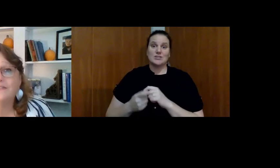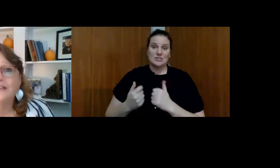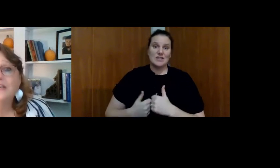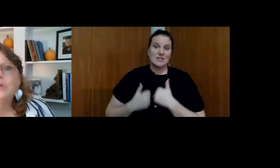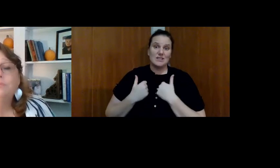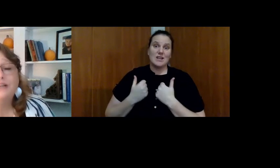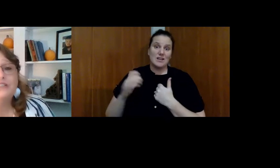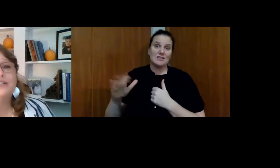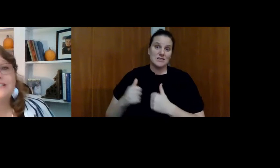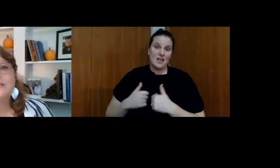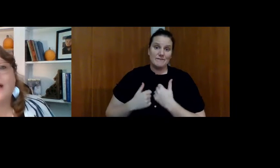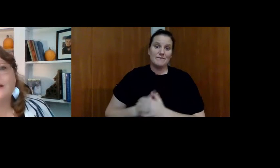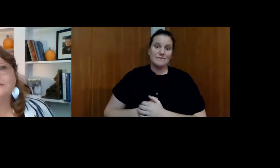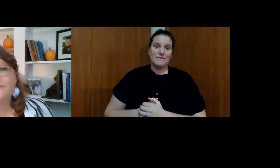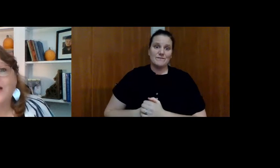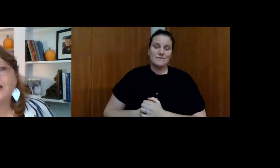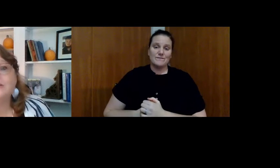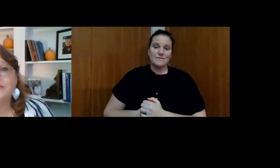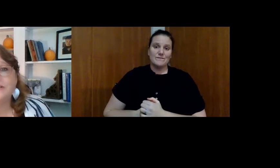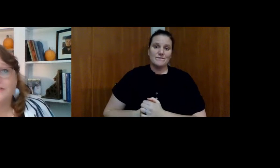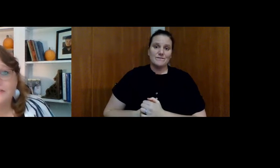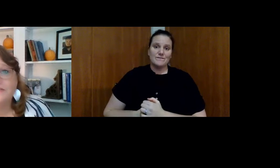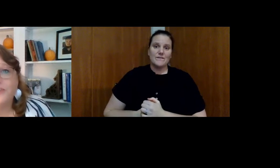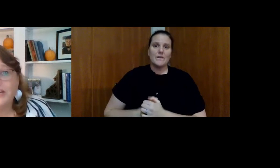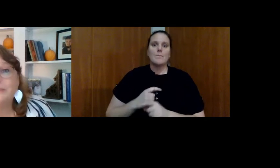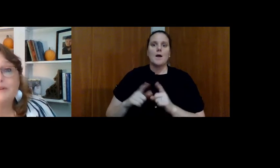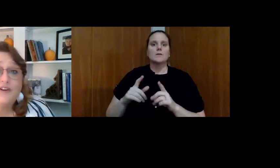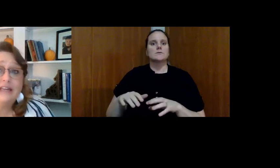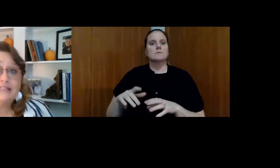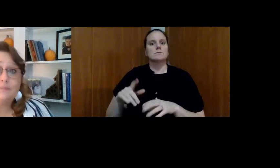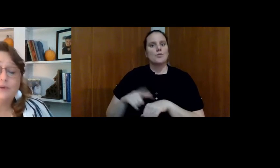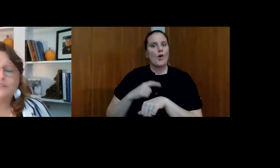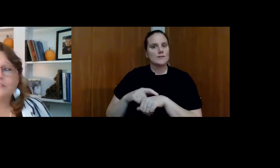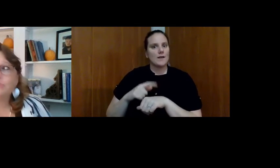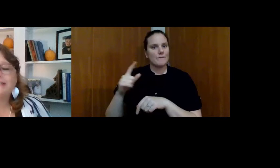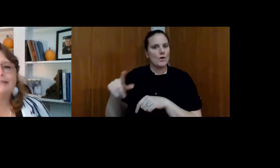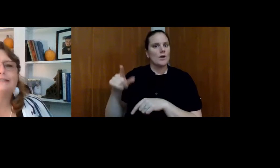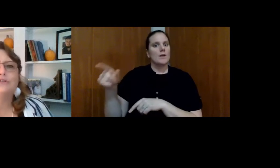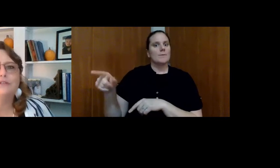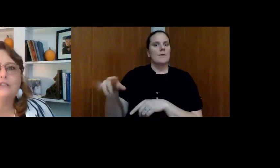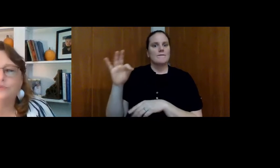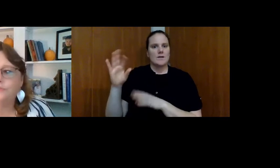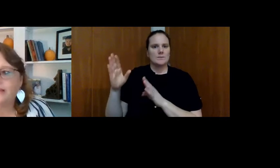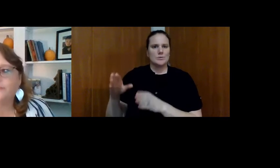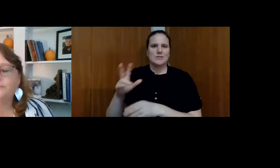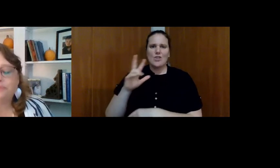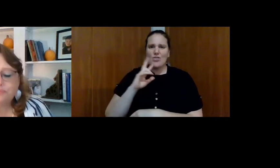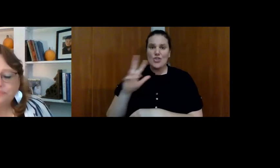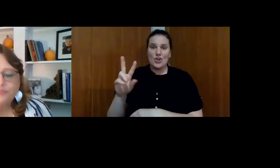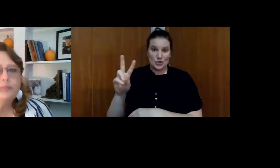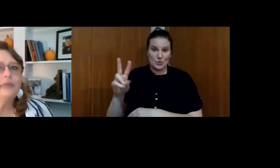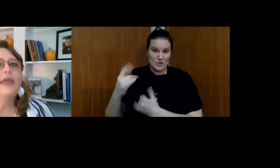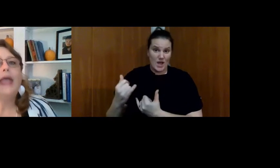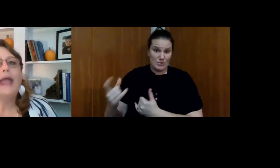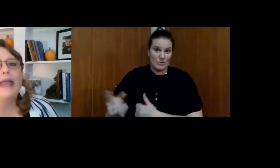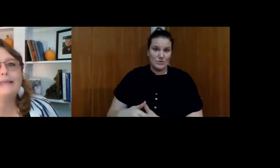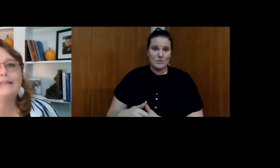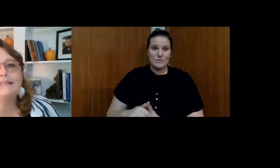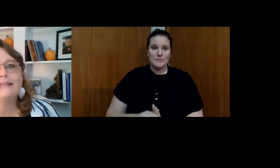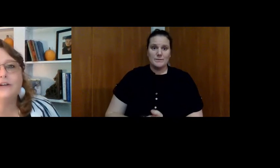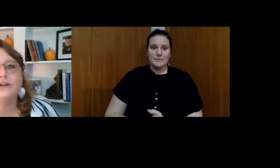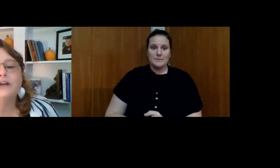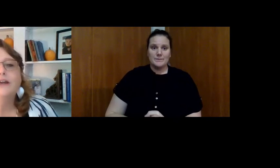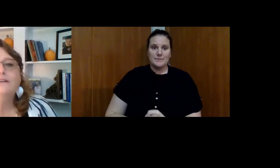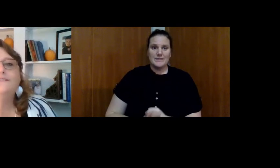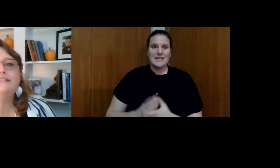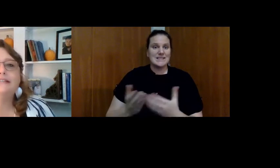his life. But it took us a while for him to find his person. Jesse's 32 now. And